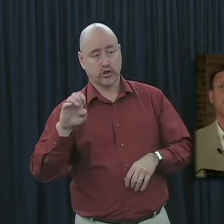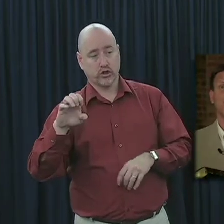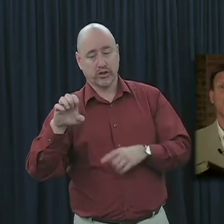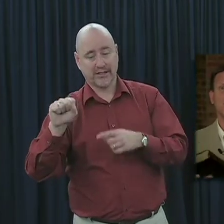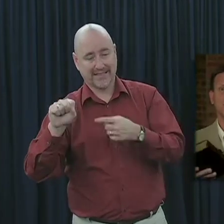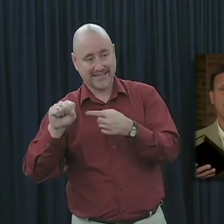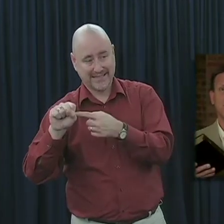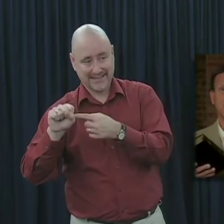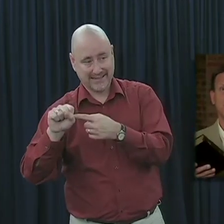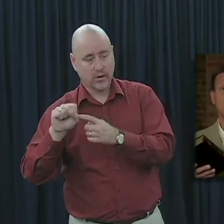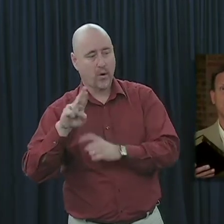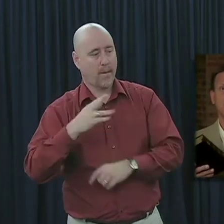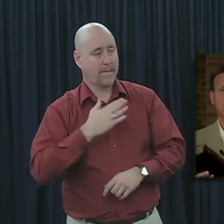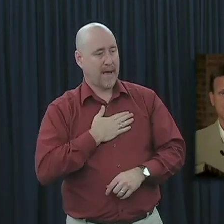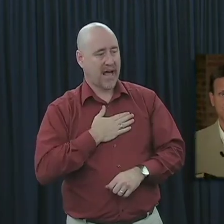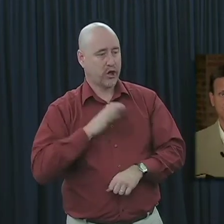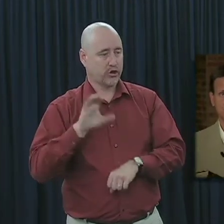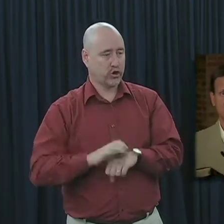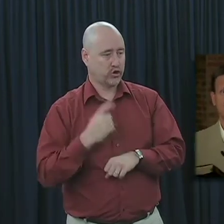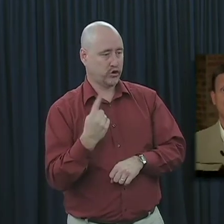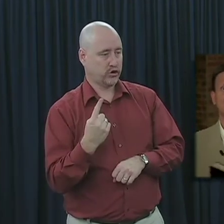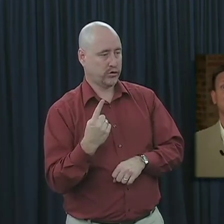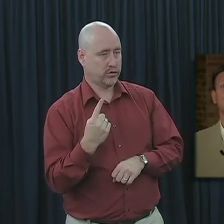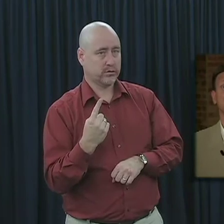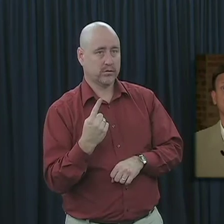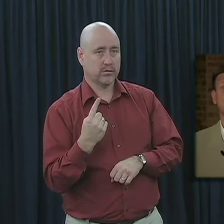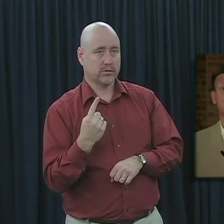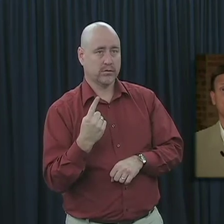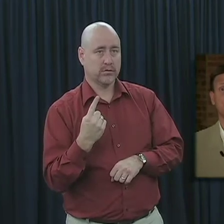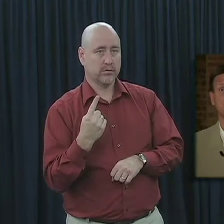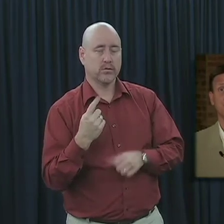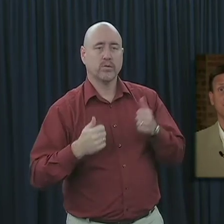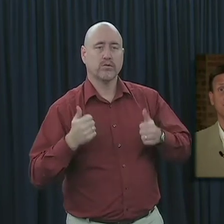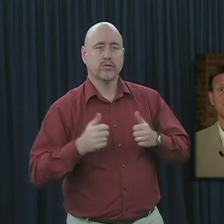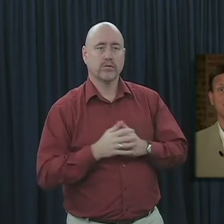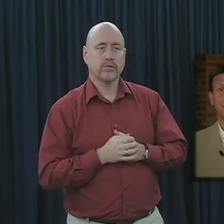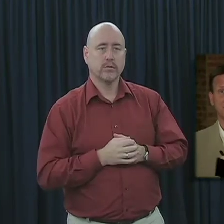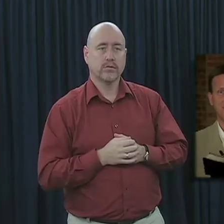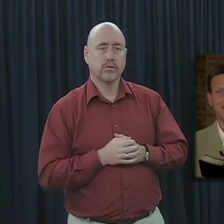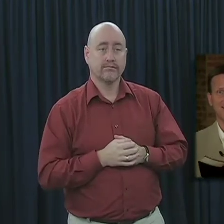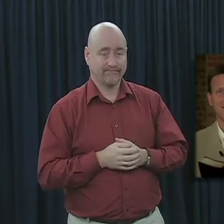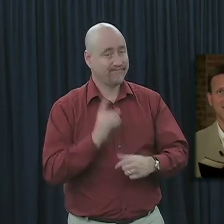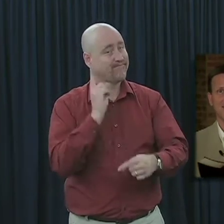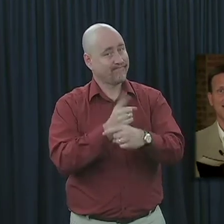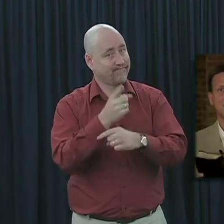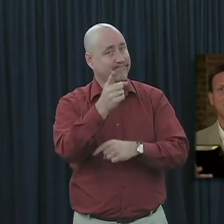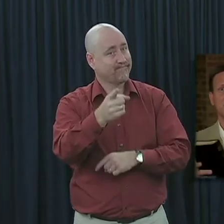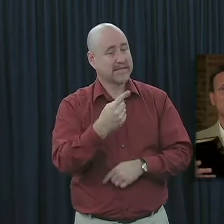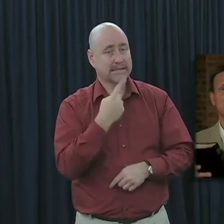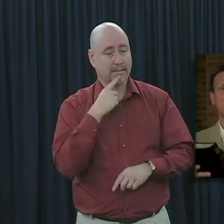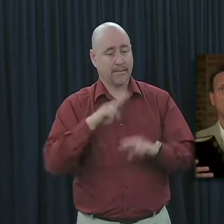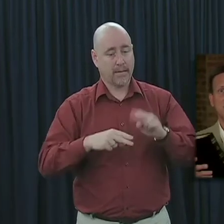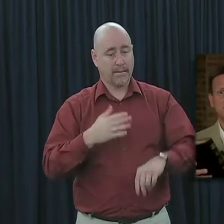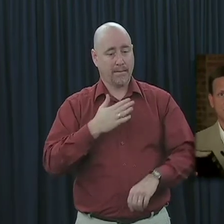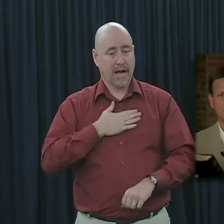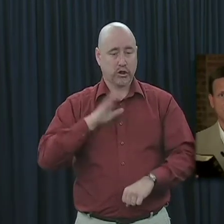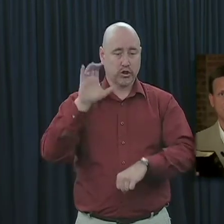or did he say he would build his church as in the singular form? That's right. He said he would build his